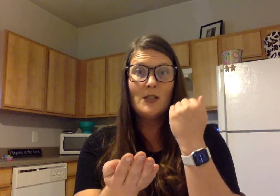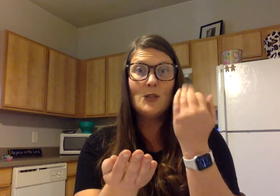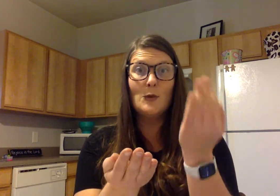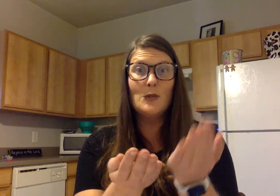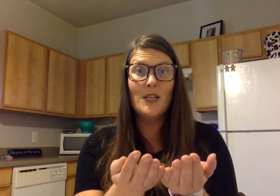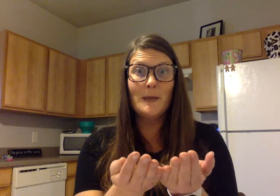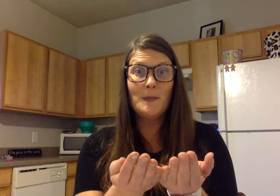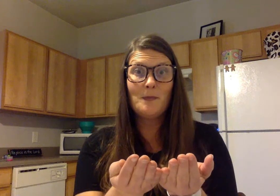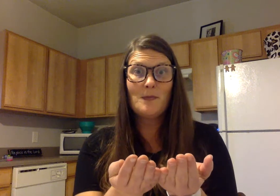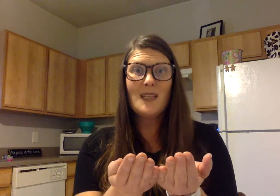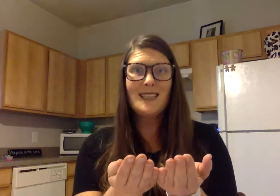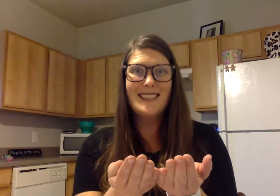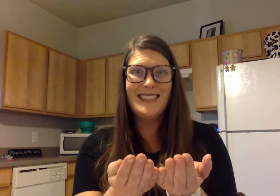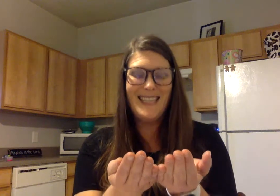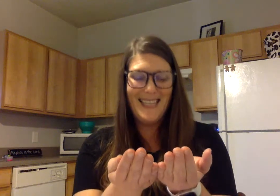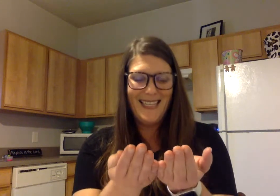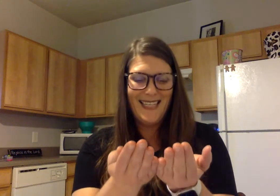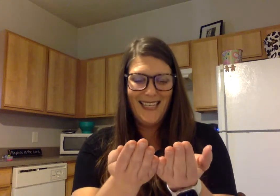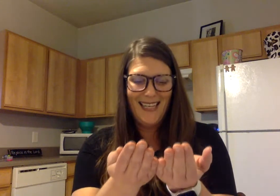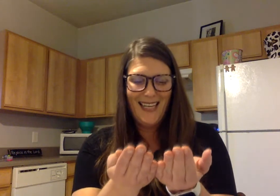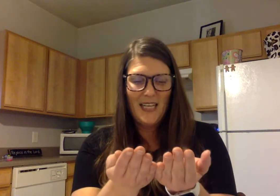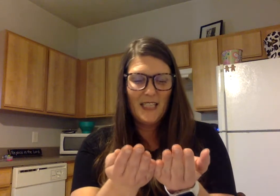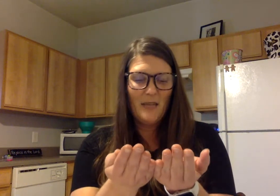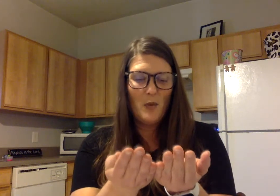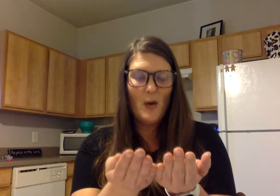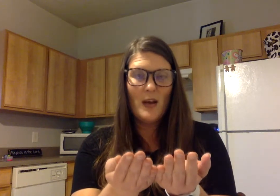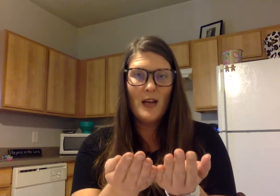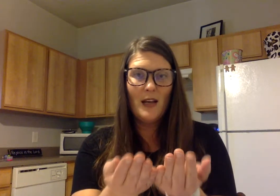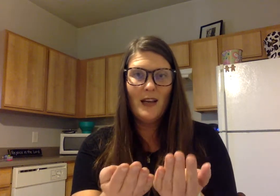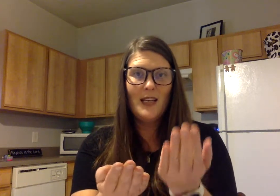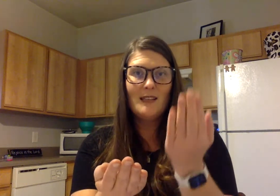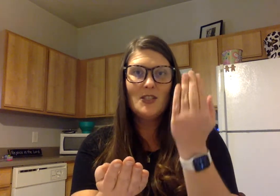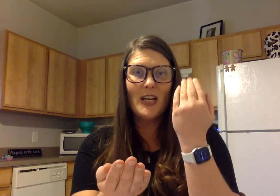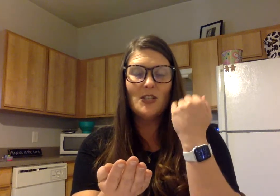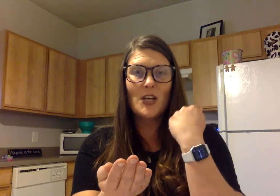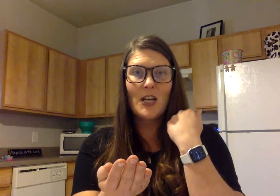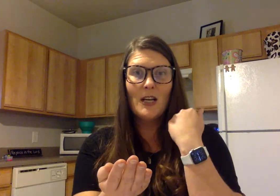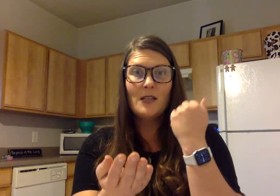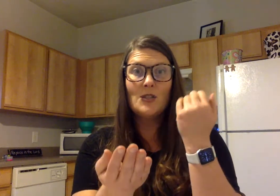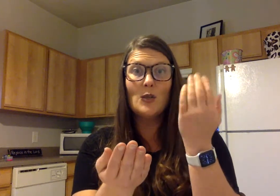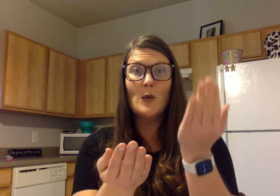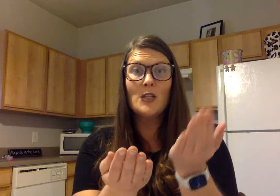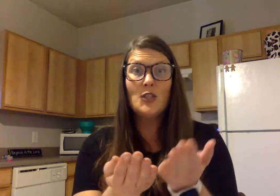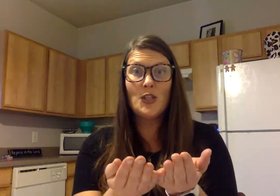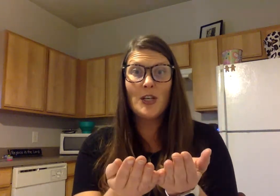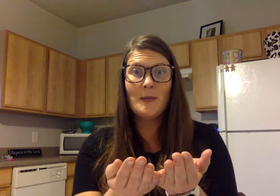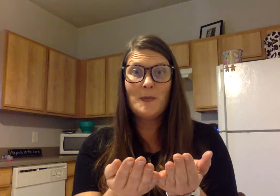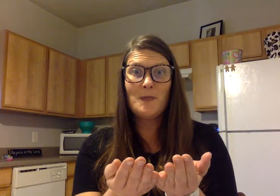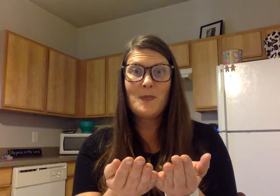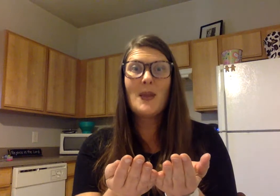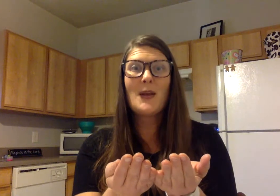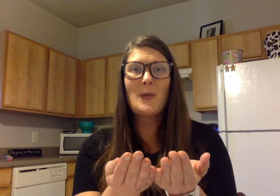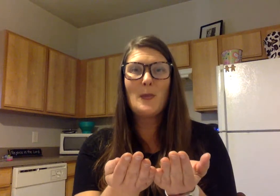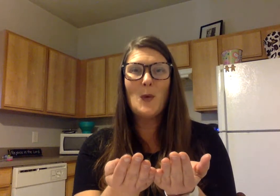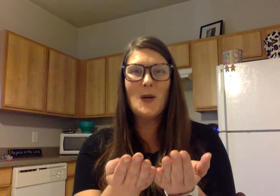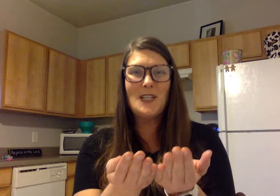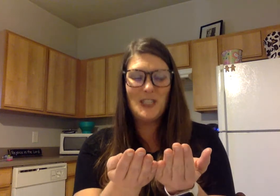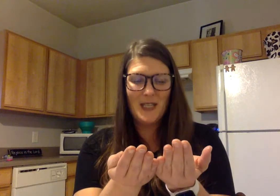to d, deed, say pork, change ck to ch, porch,